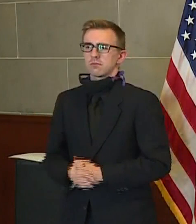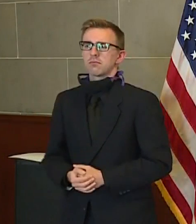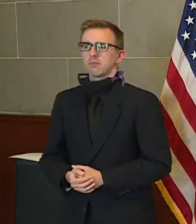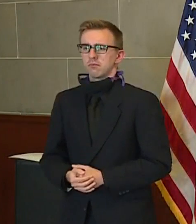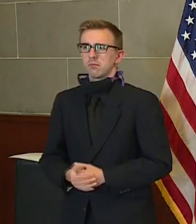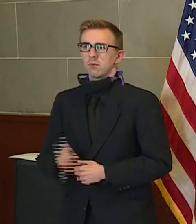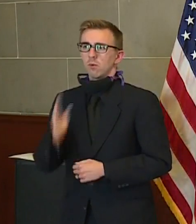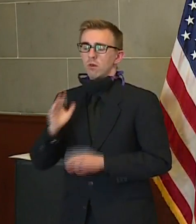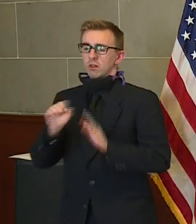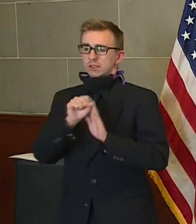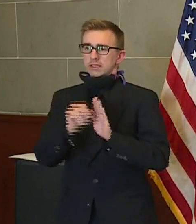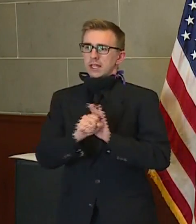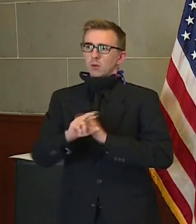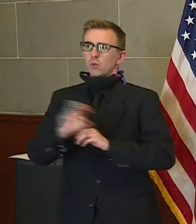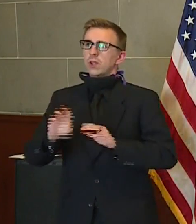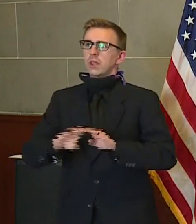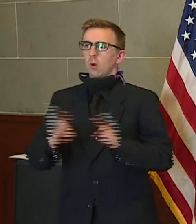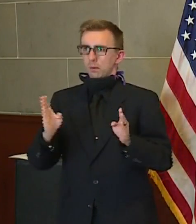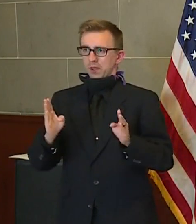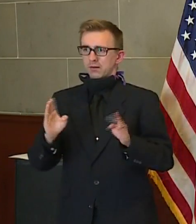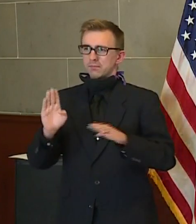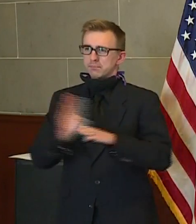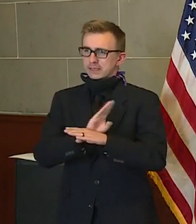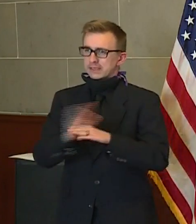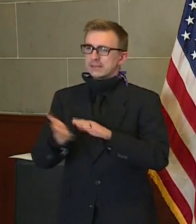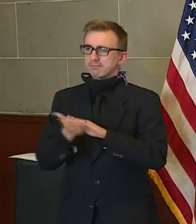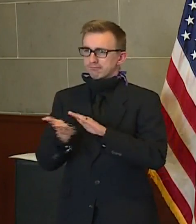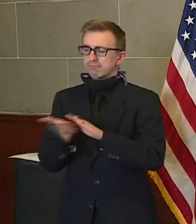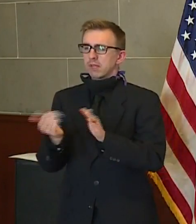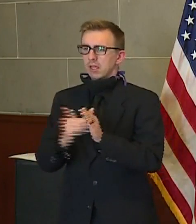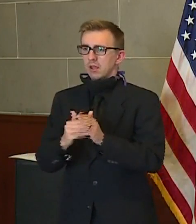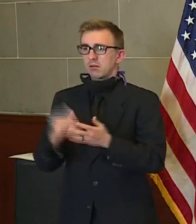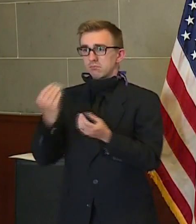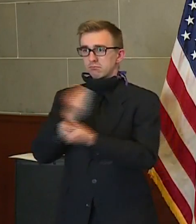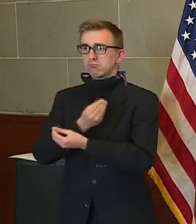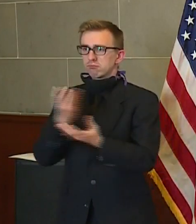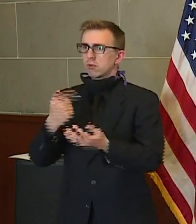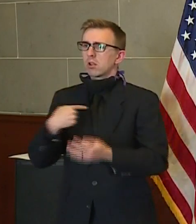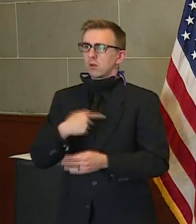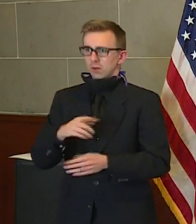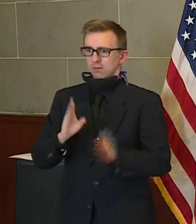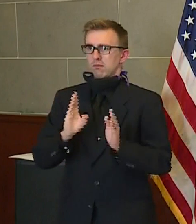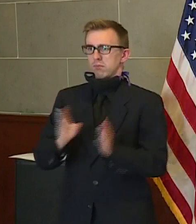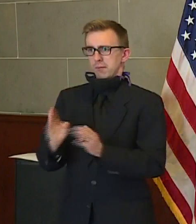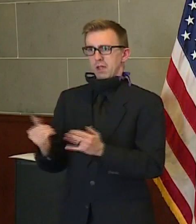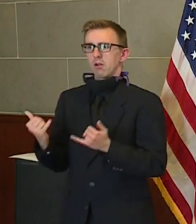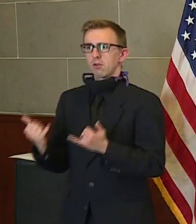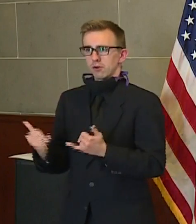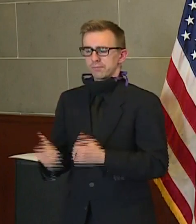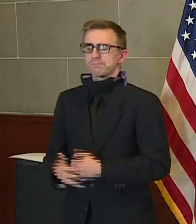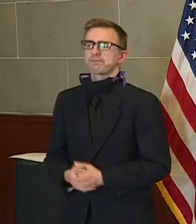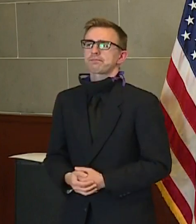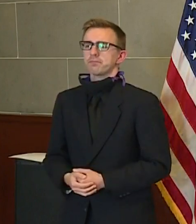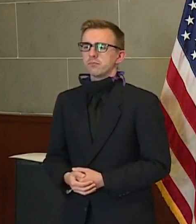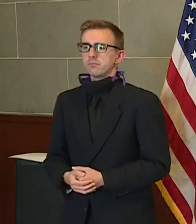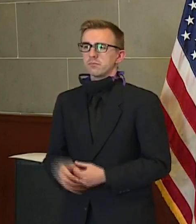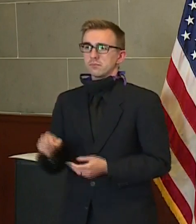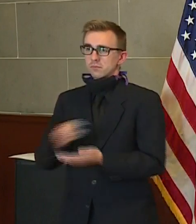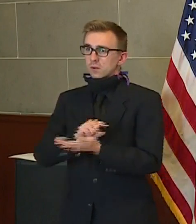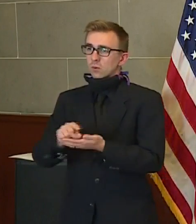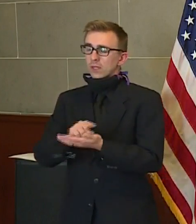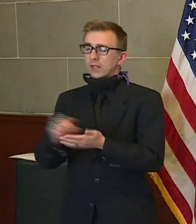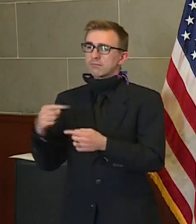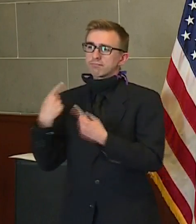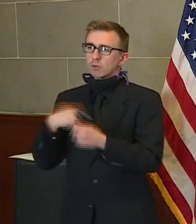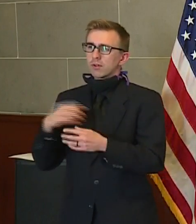reopen the state. And I again want to assure Missourians that we are prepared. Throughout this week, we have talked